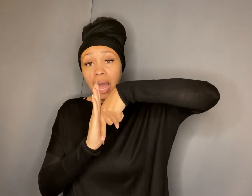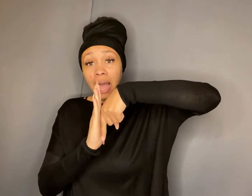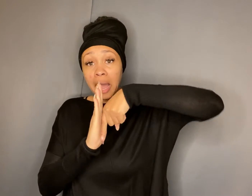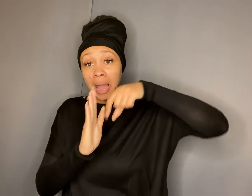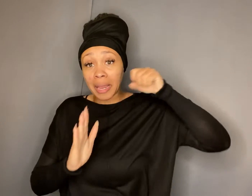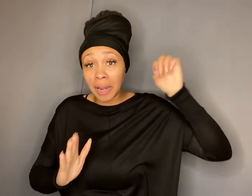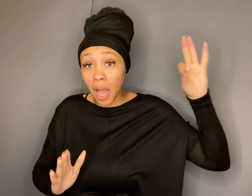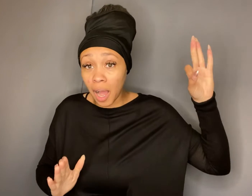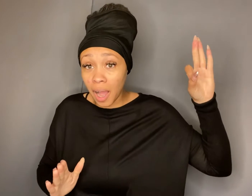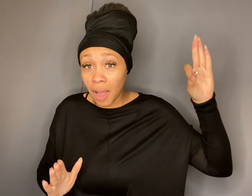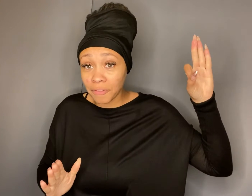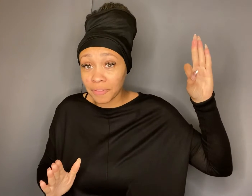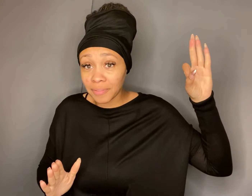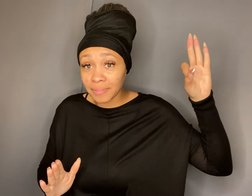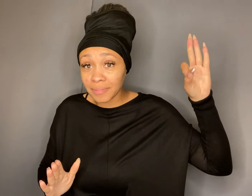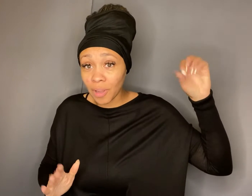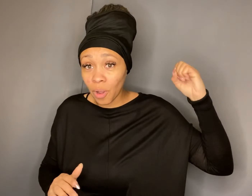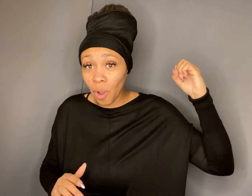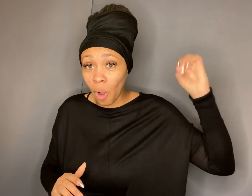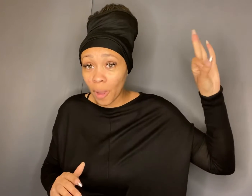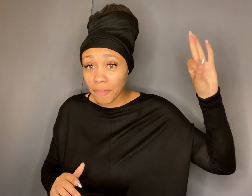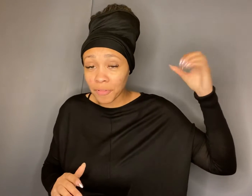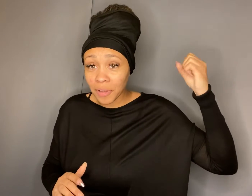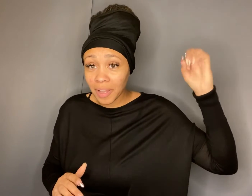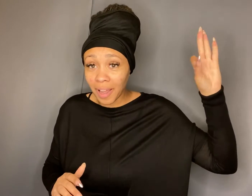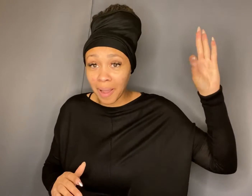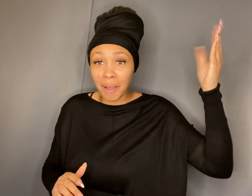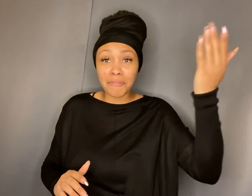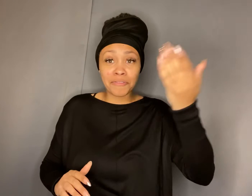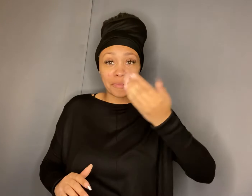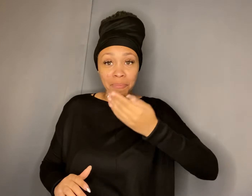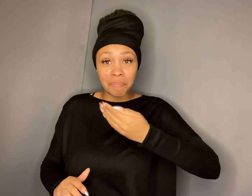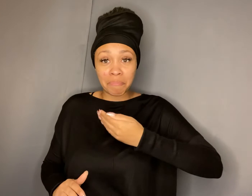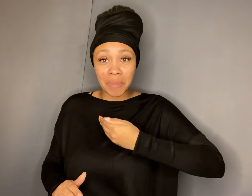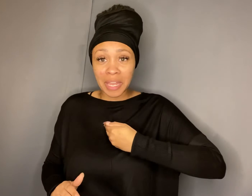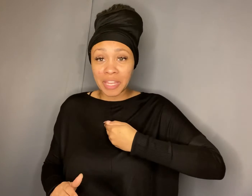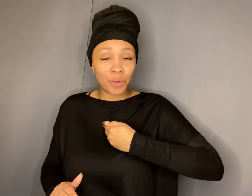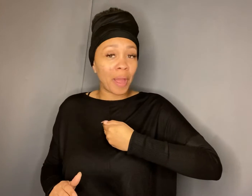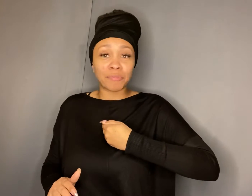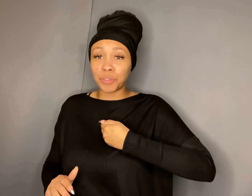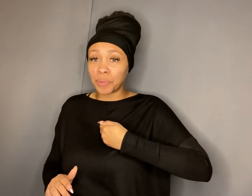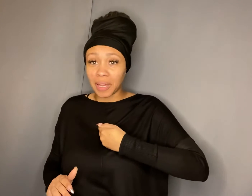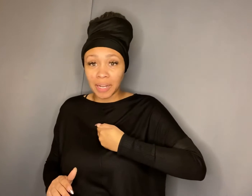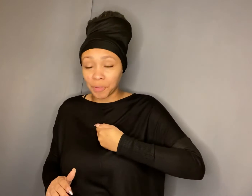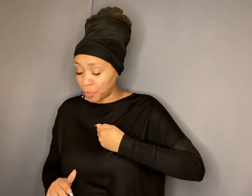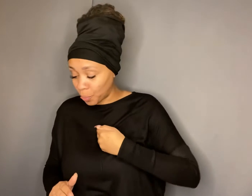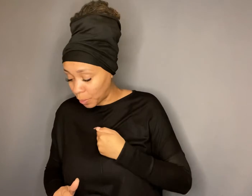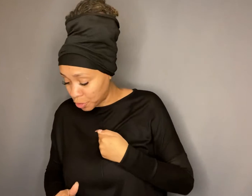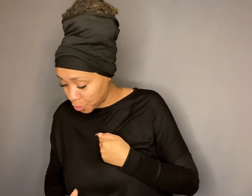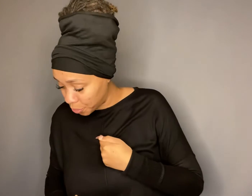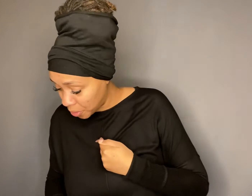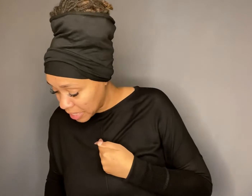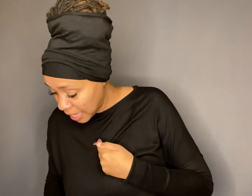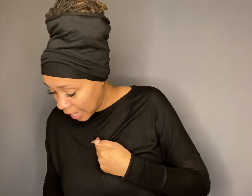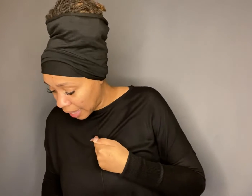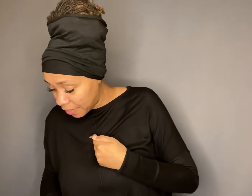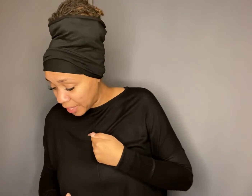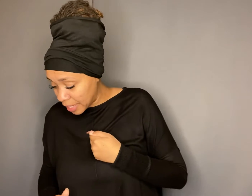of of of me you don't have to do that of if you don't want to and then